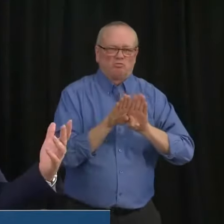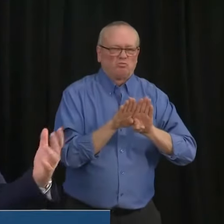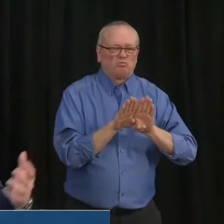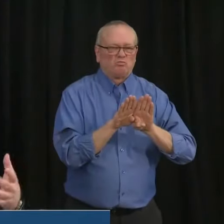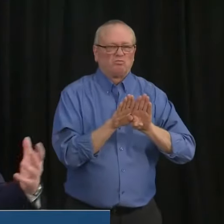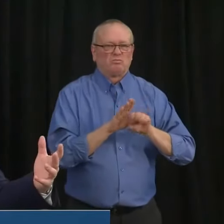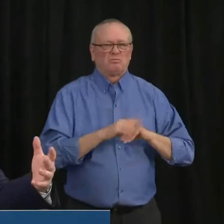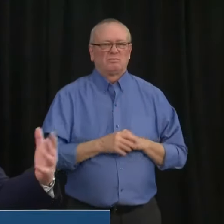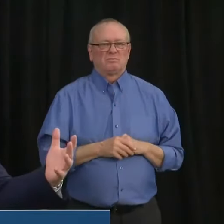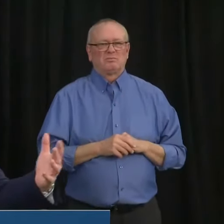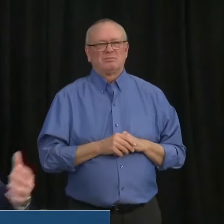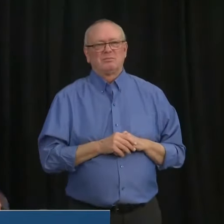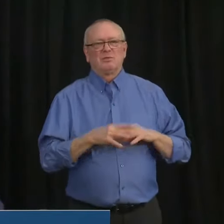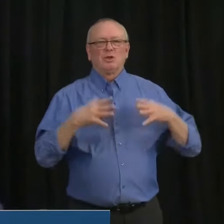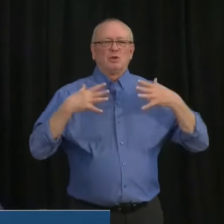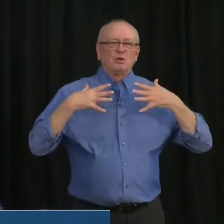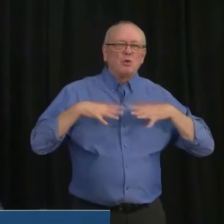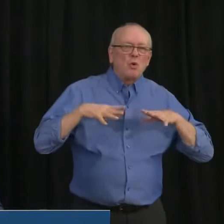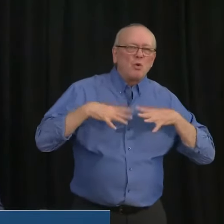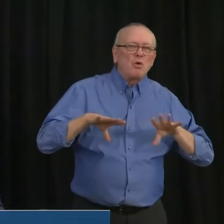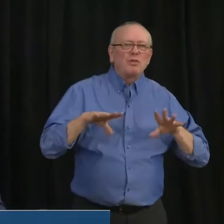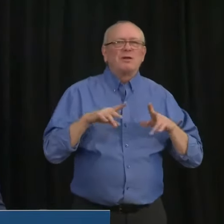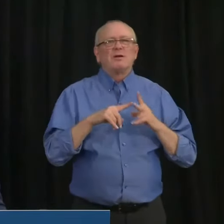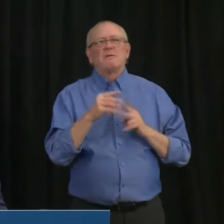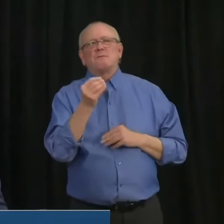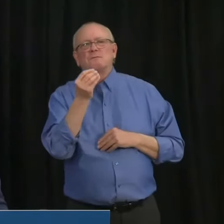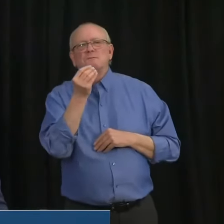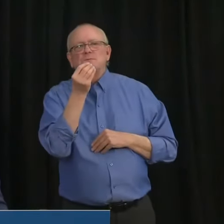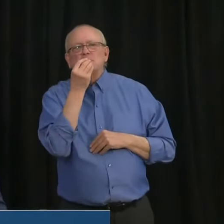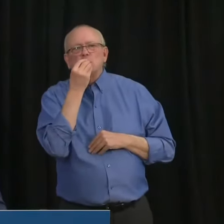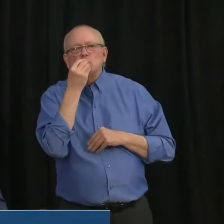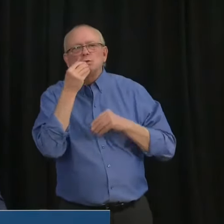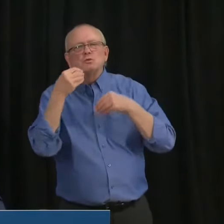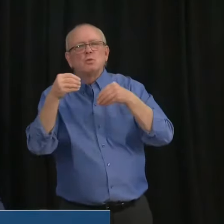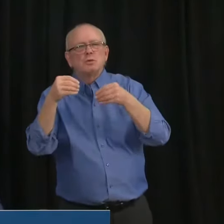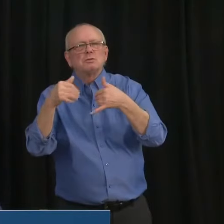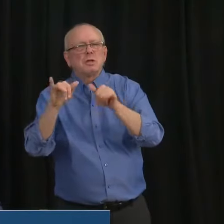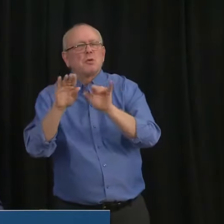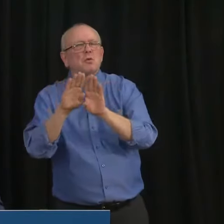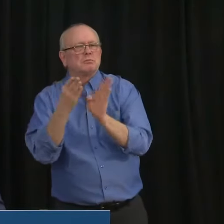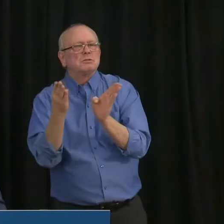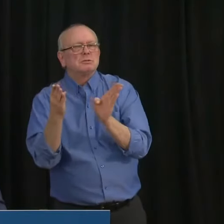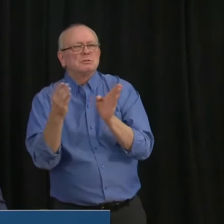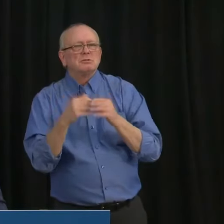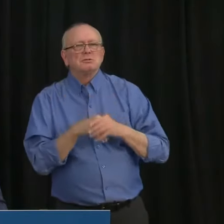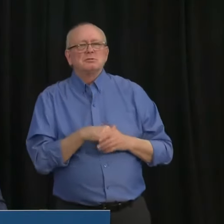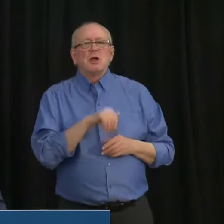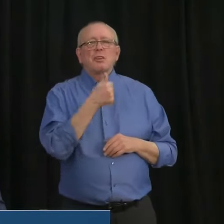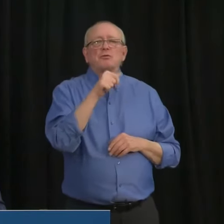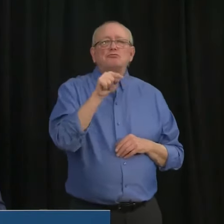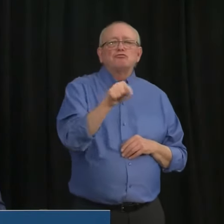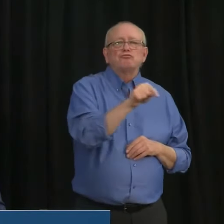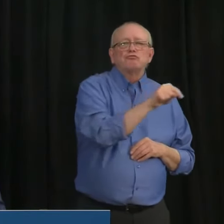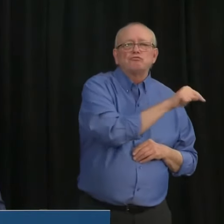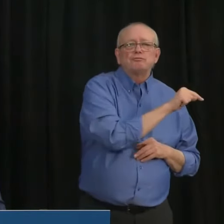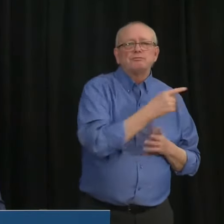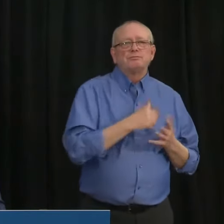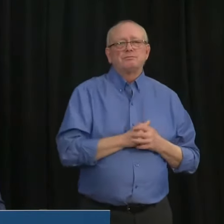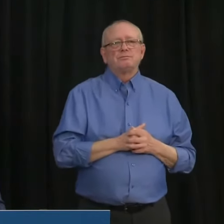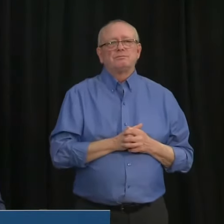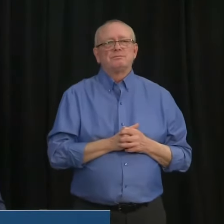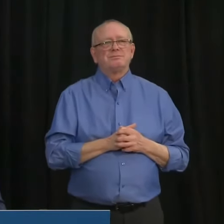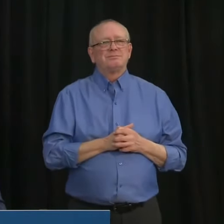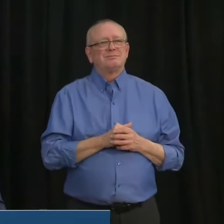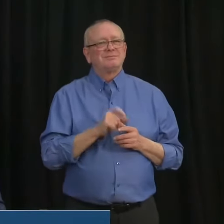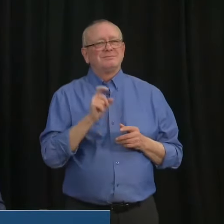grocery and box stores as, quotes, non-essential. Let me say something, uh, we need to acknowledge as we go through COVID,